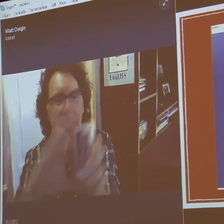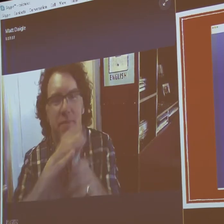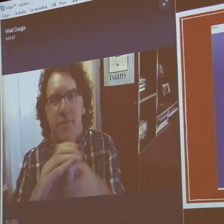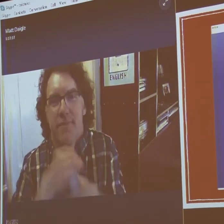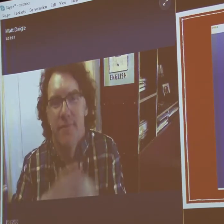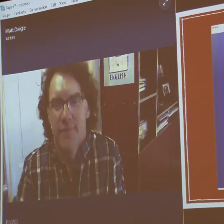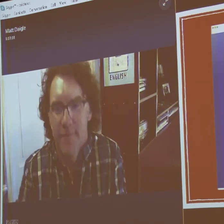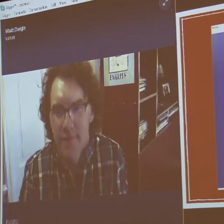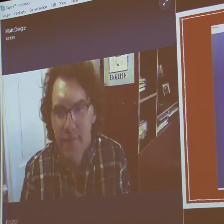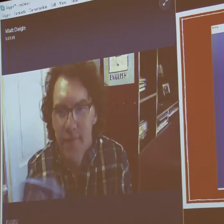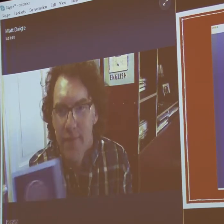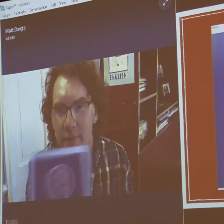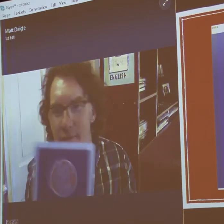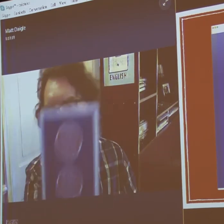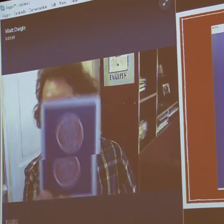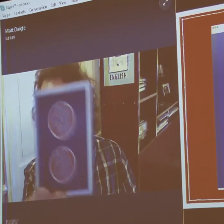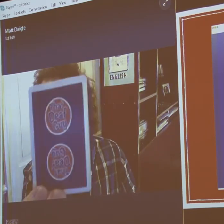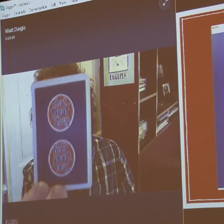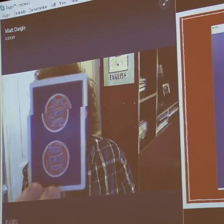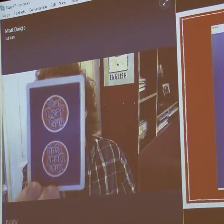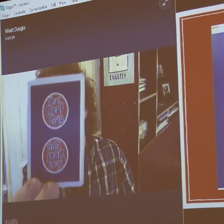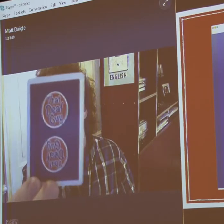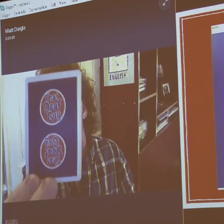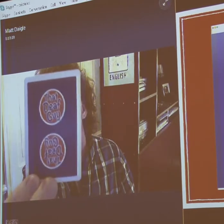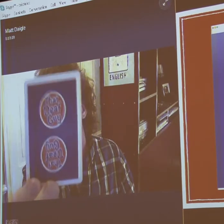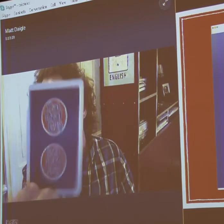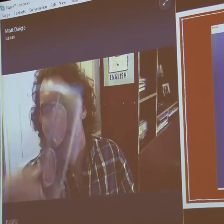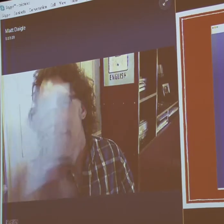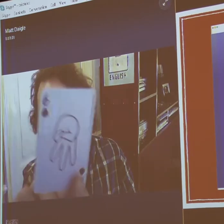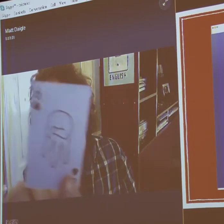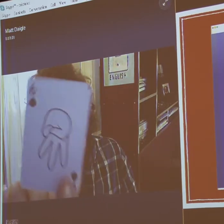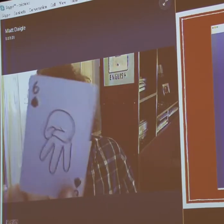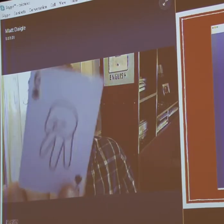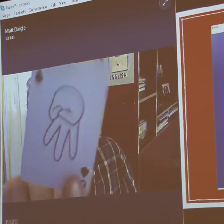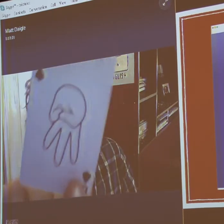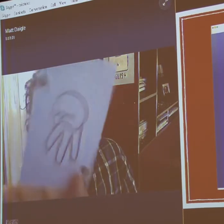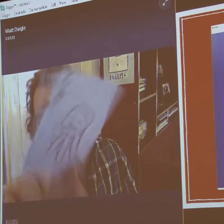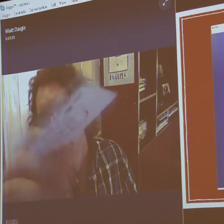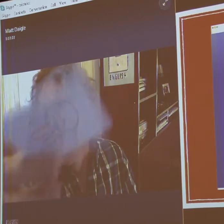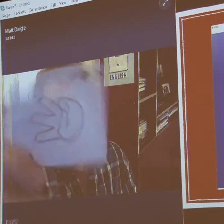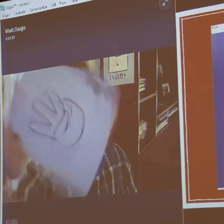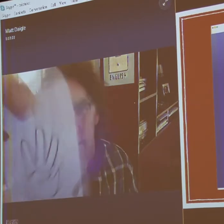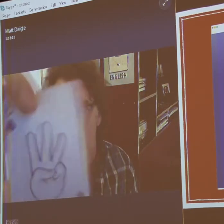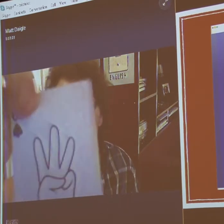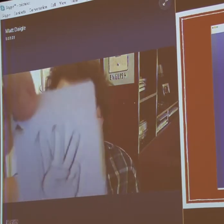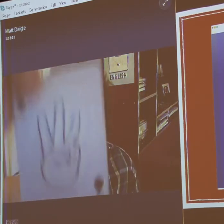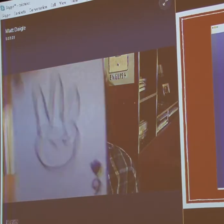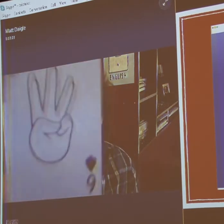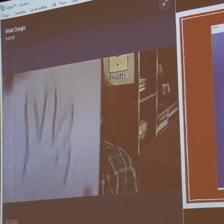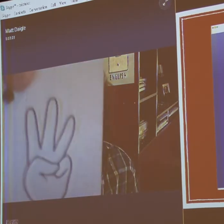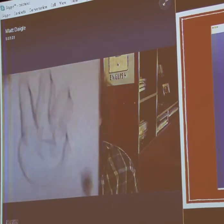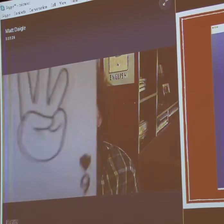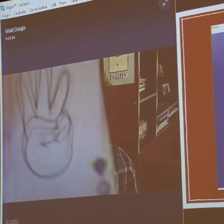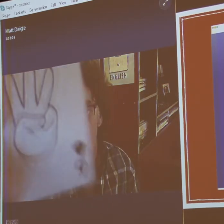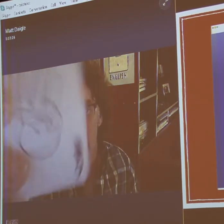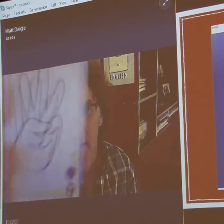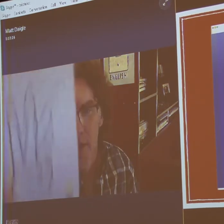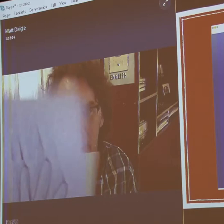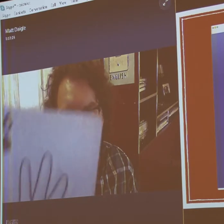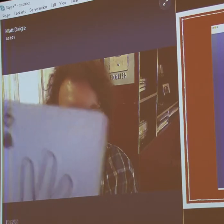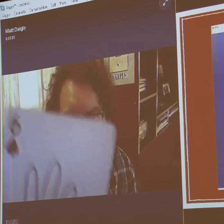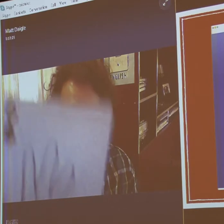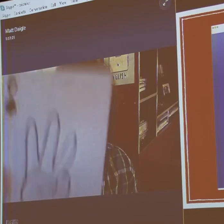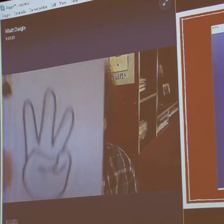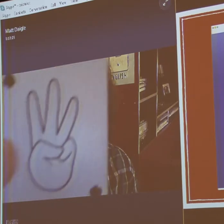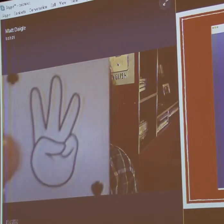So, see our characters. Well, that's our logo on the back. And then the numbers are in sign language. Do you guys see